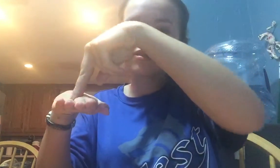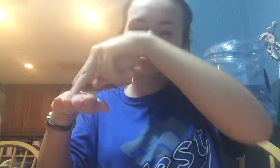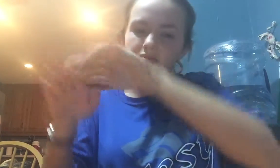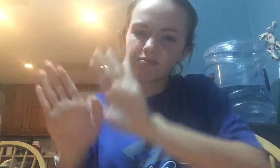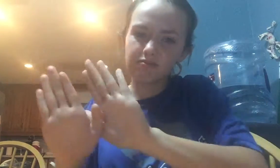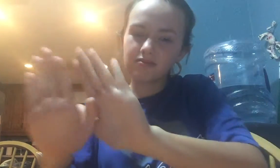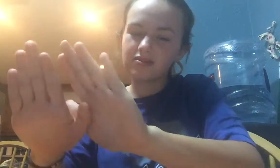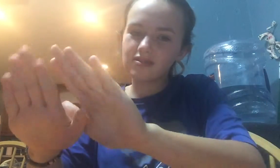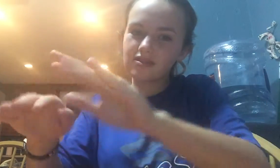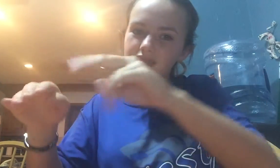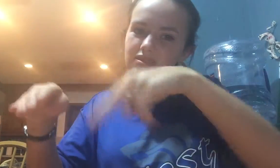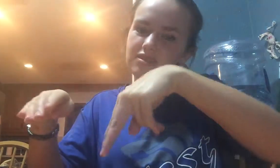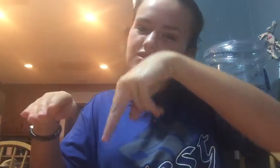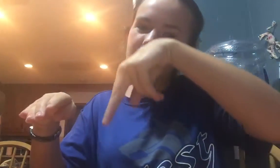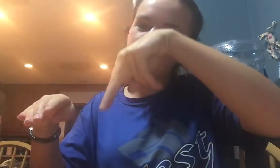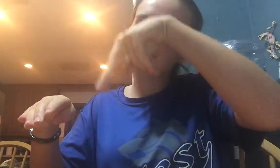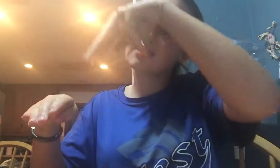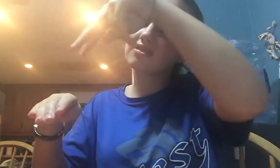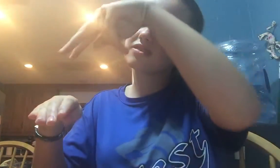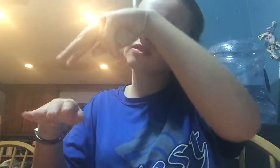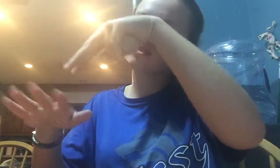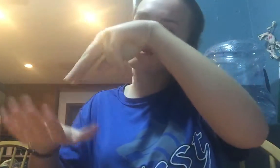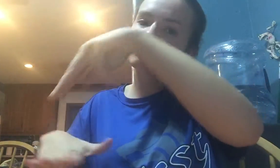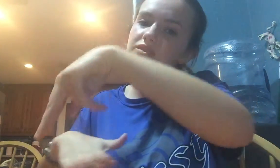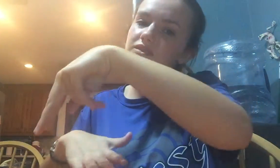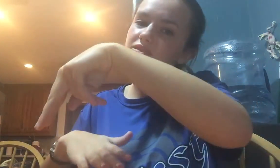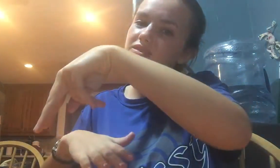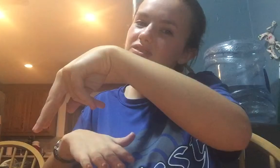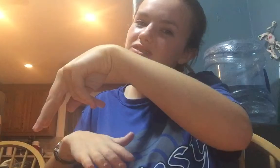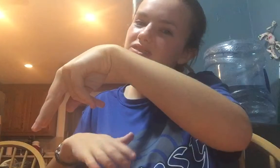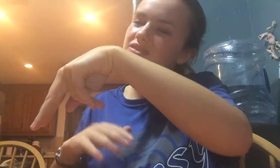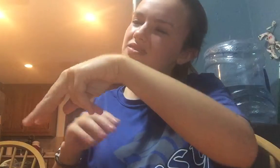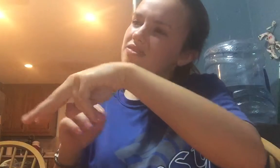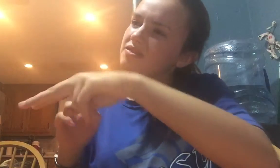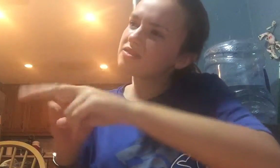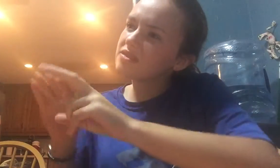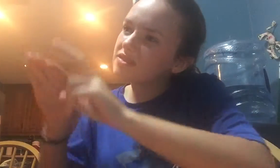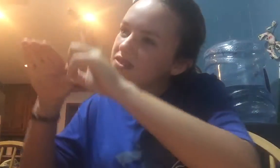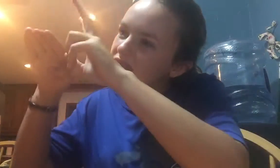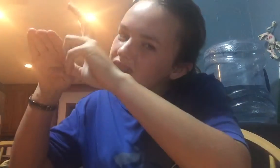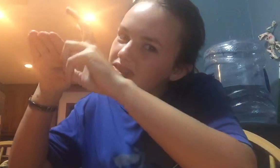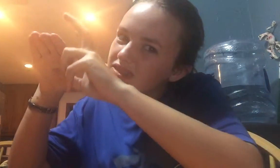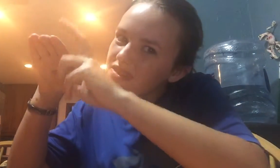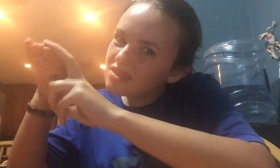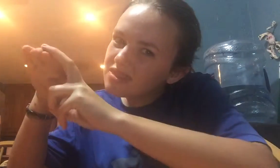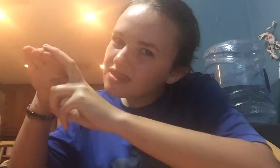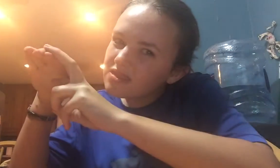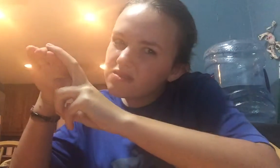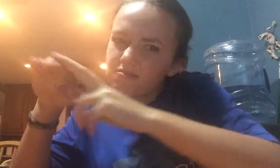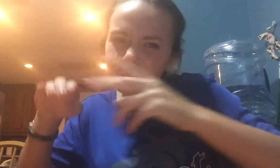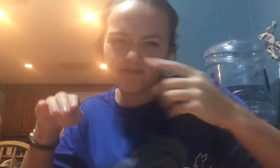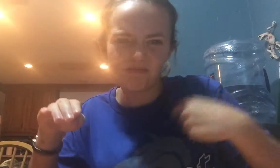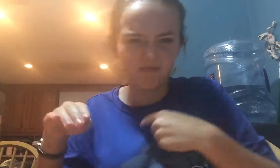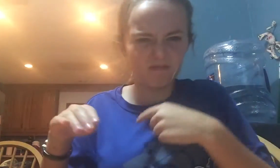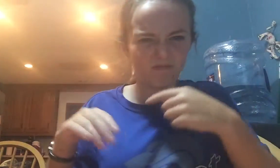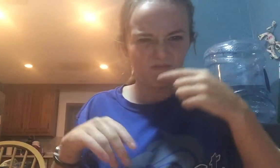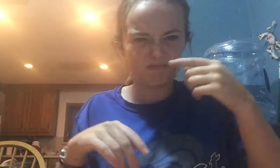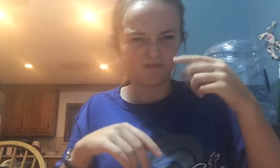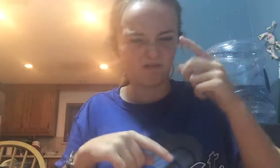that aside, and she wasn't standing on it, she would sink down so low that we really couldn't see her. We'd have to